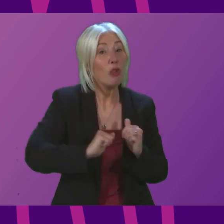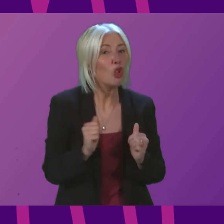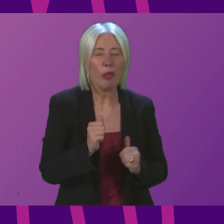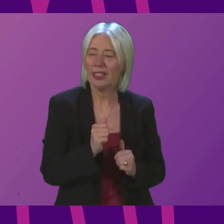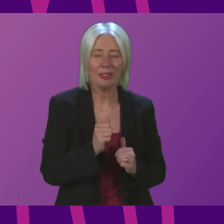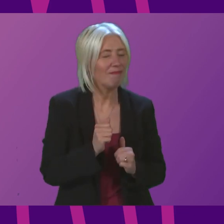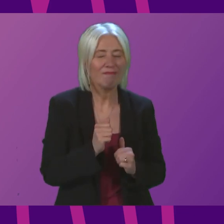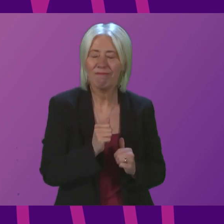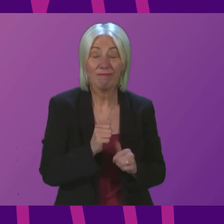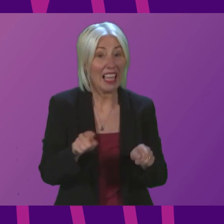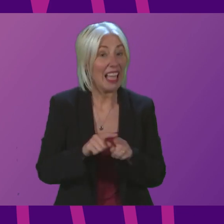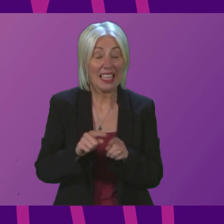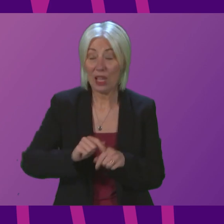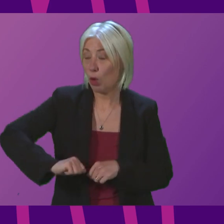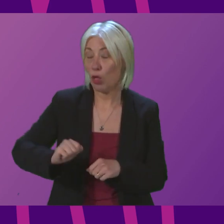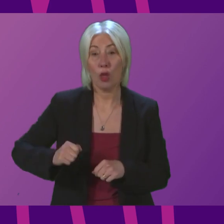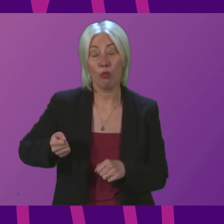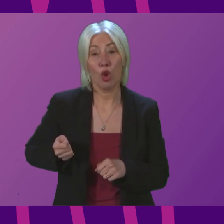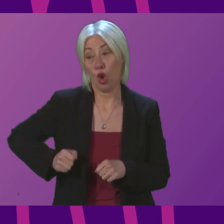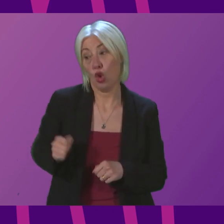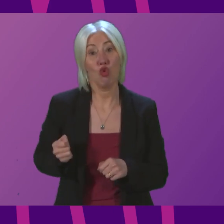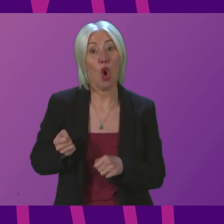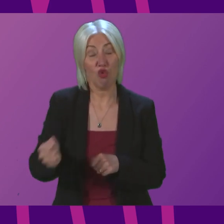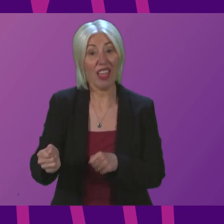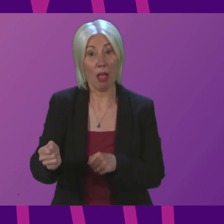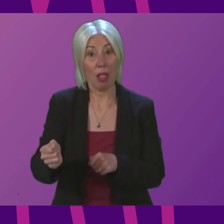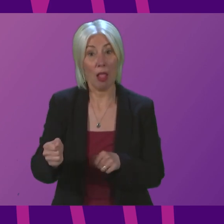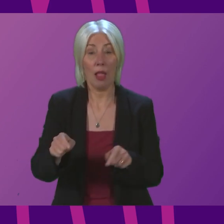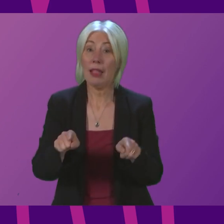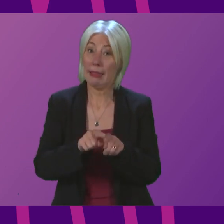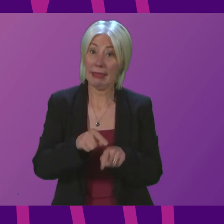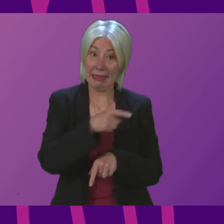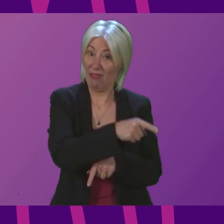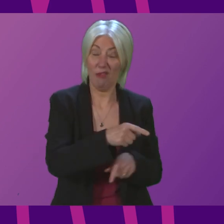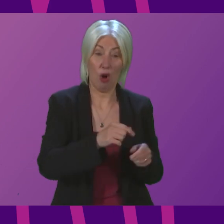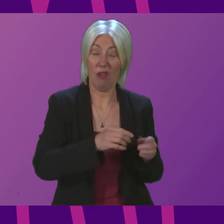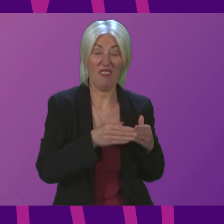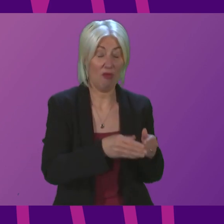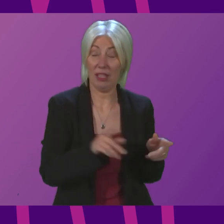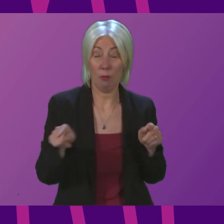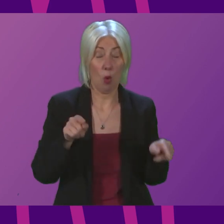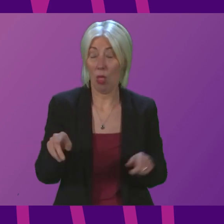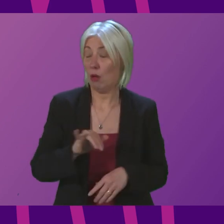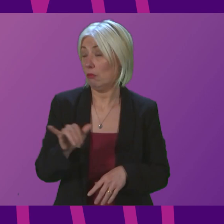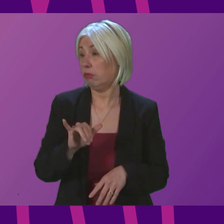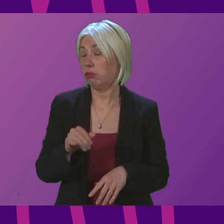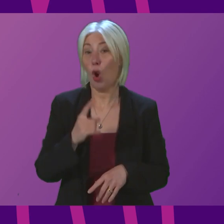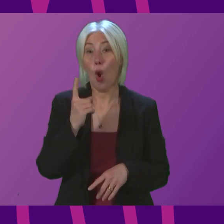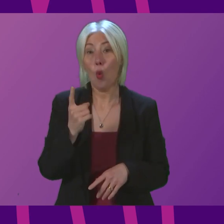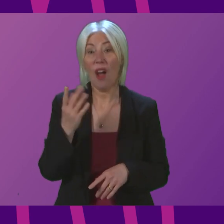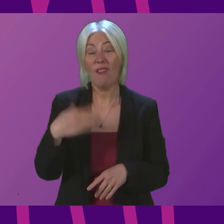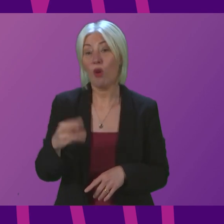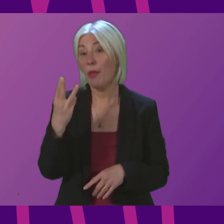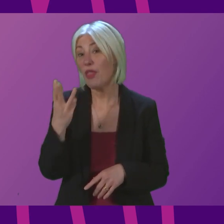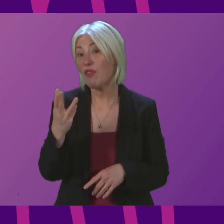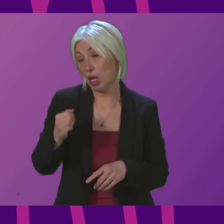Scotrail is going the same way for commuters as the ferry deal has gone for islanders. One in three train services